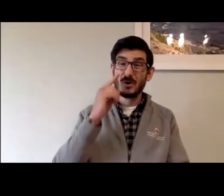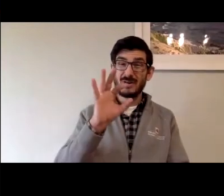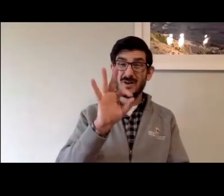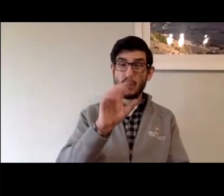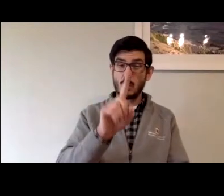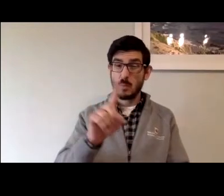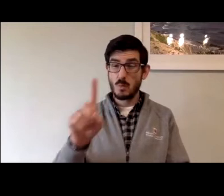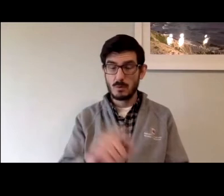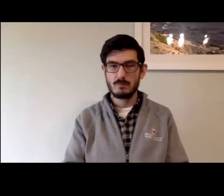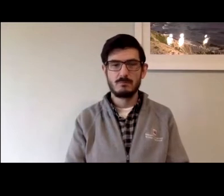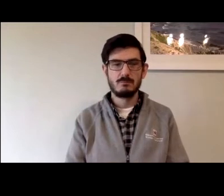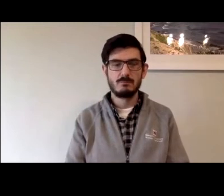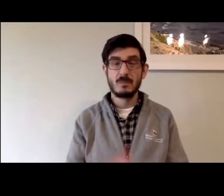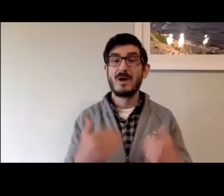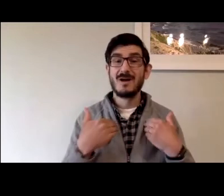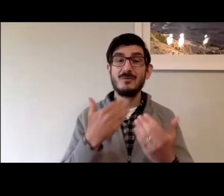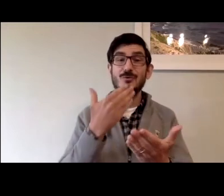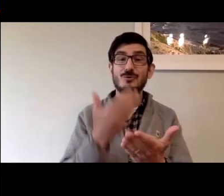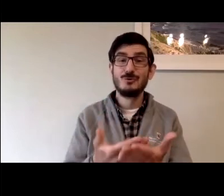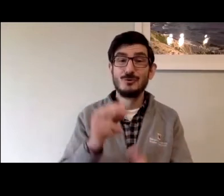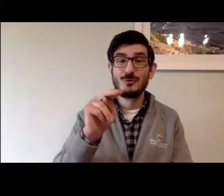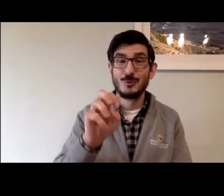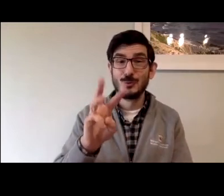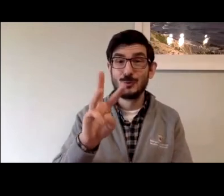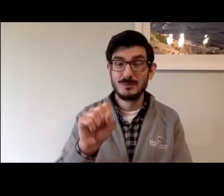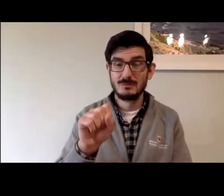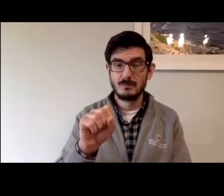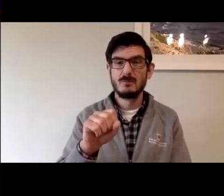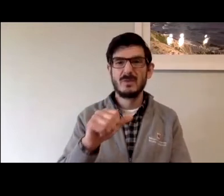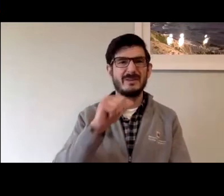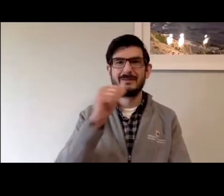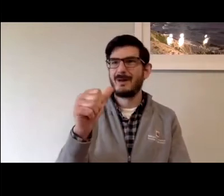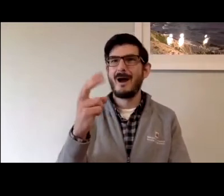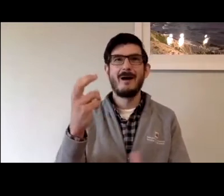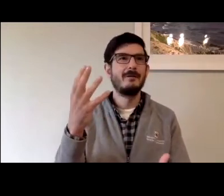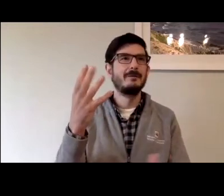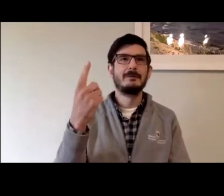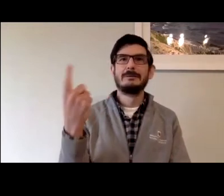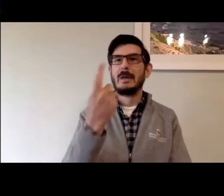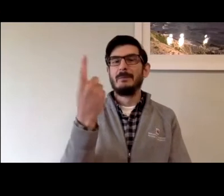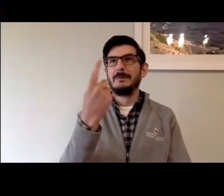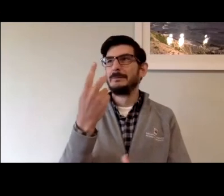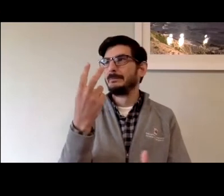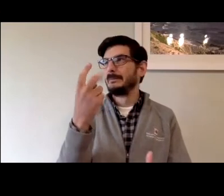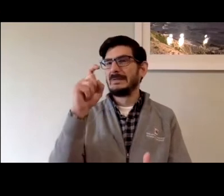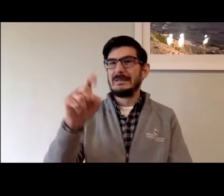bit of what we see coming for 911. There is good news on the horizon.